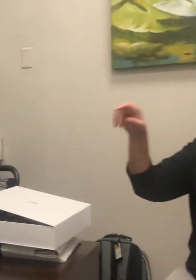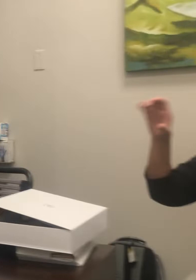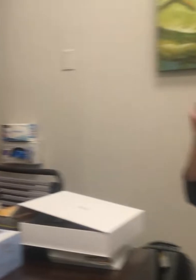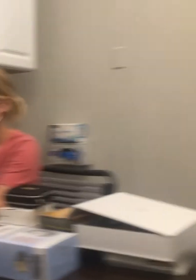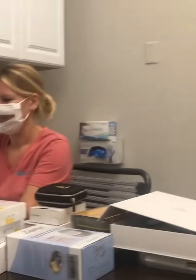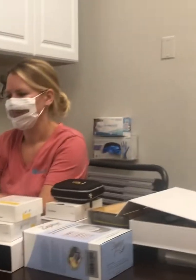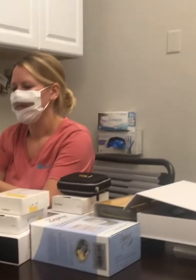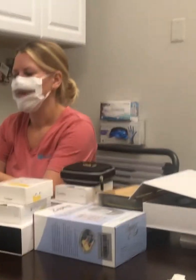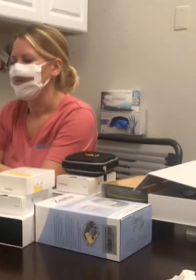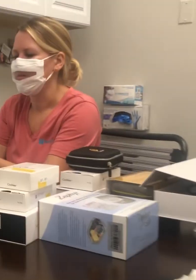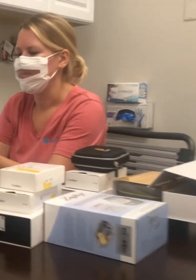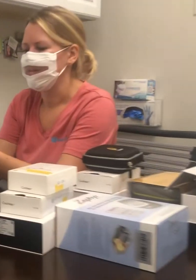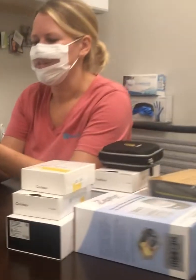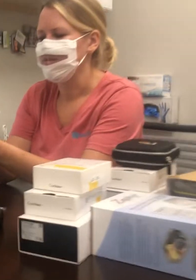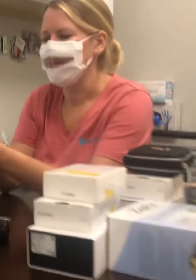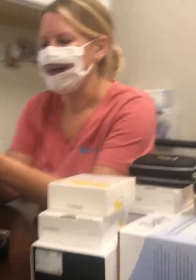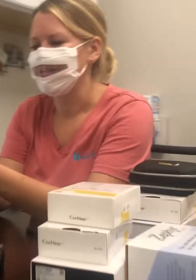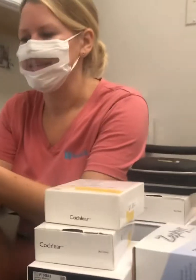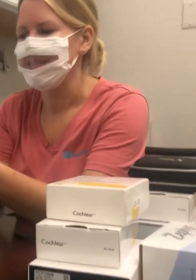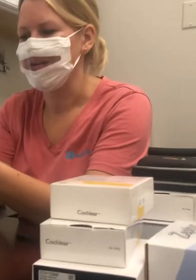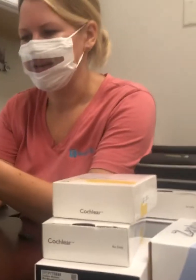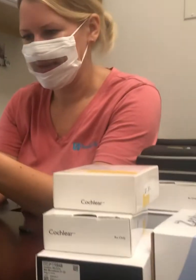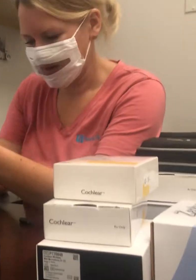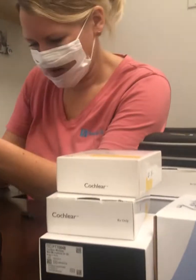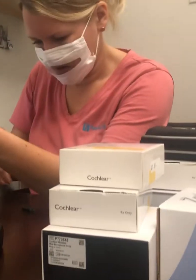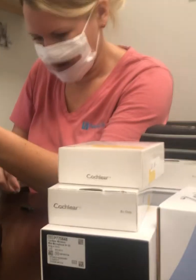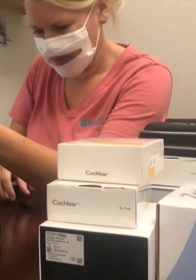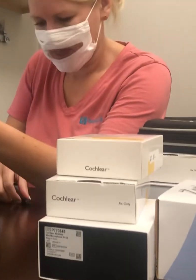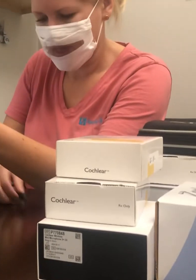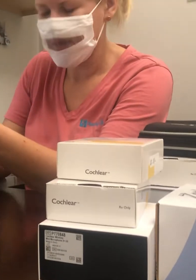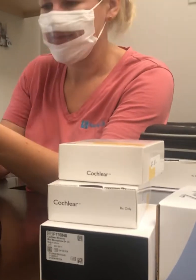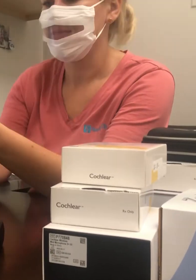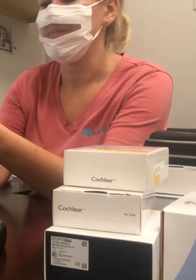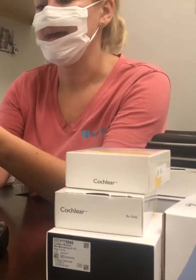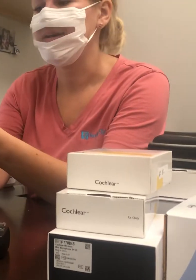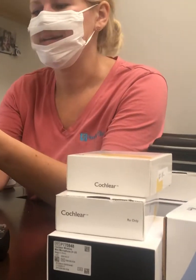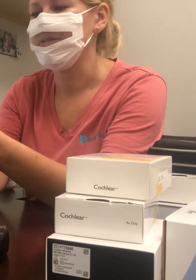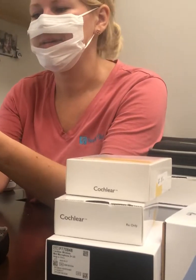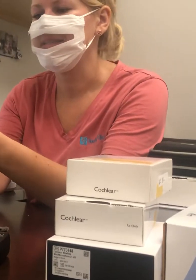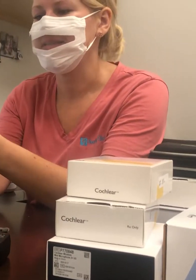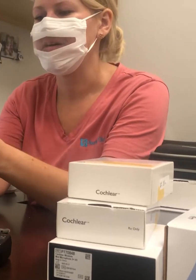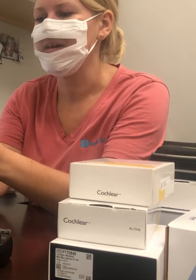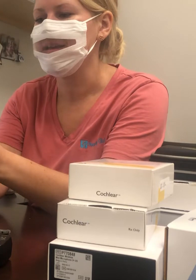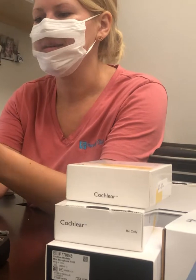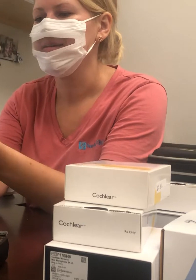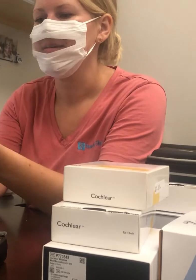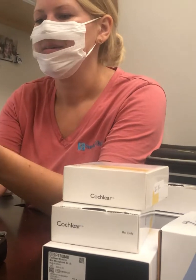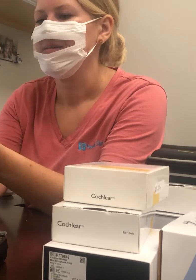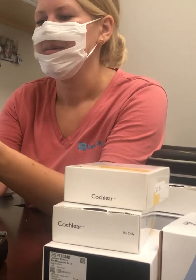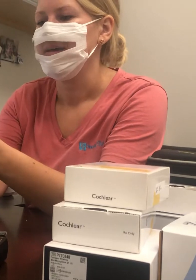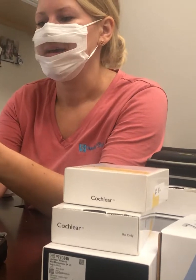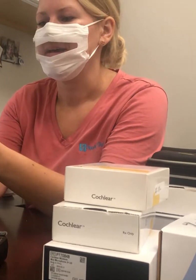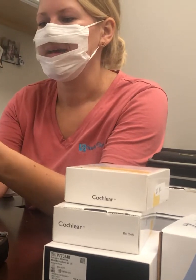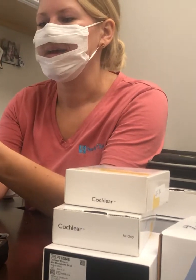charger you can put two batteries on here the battery twist on